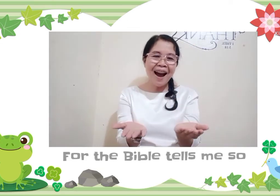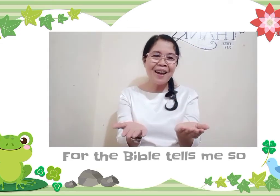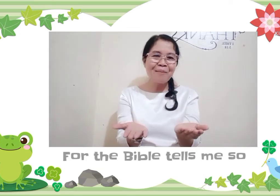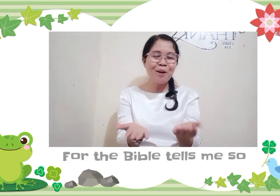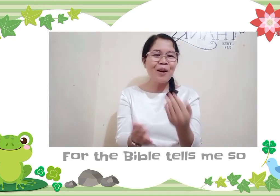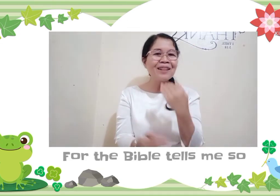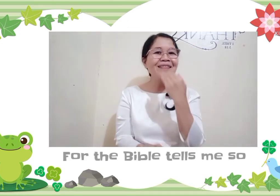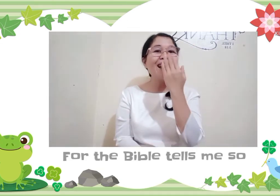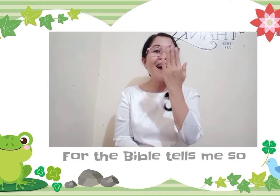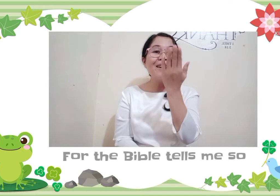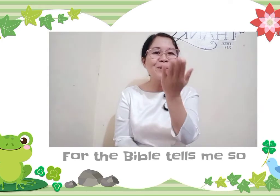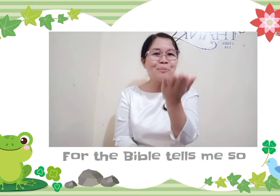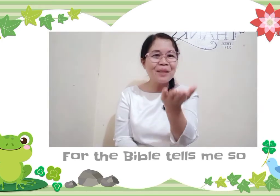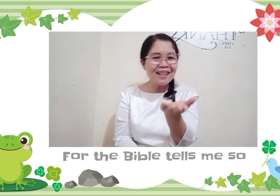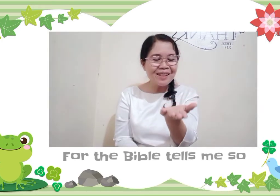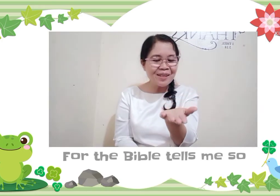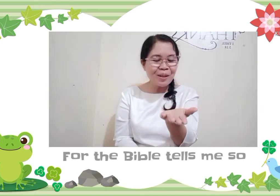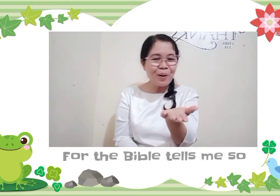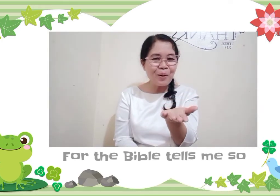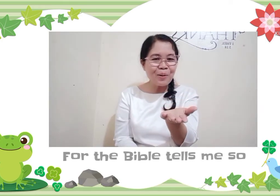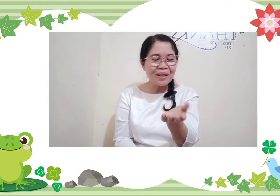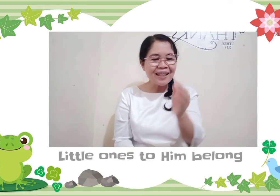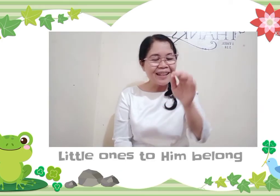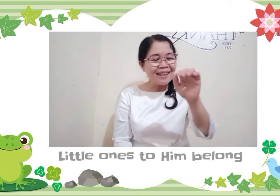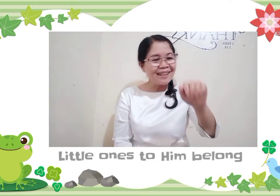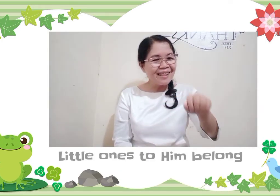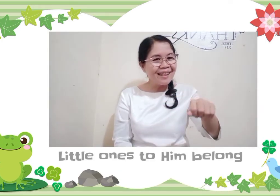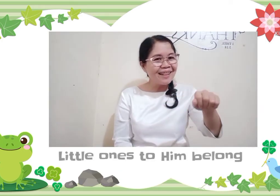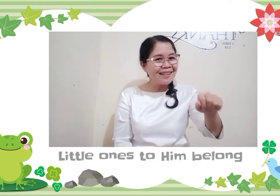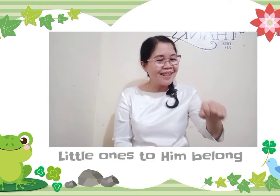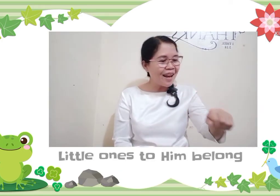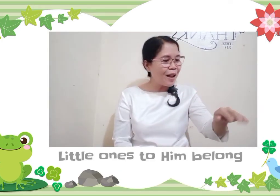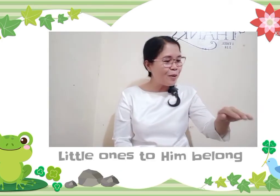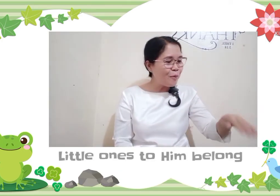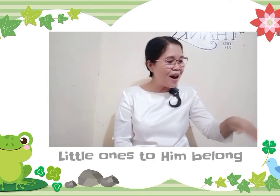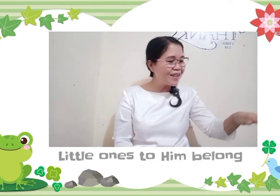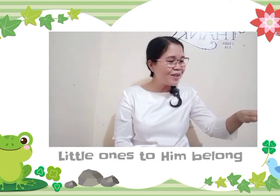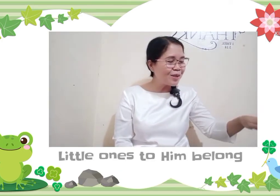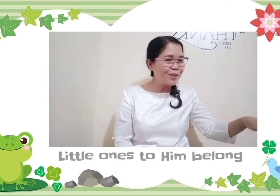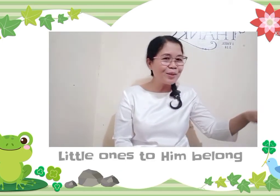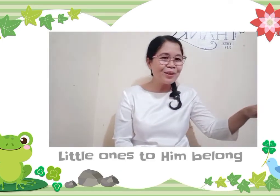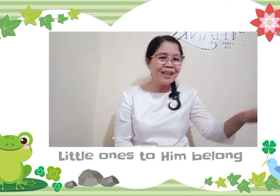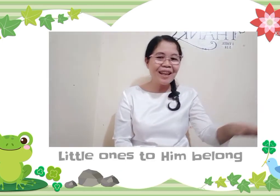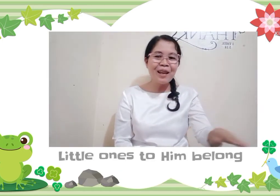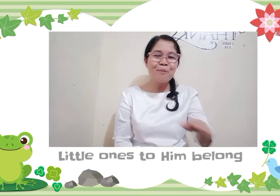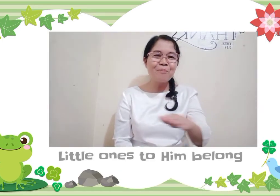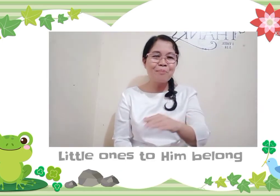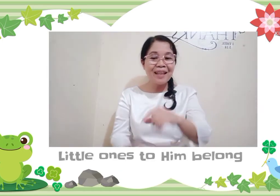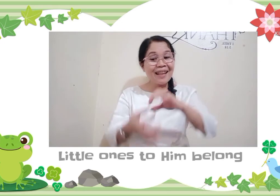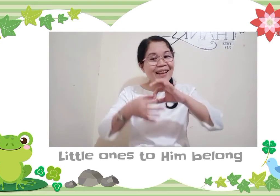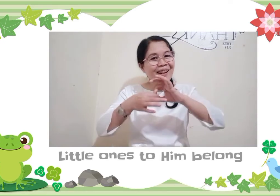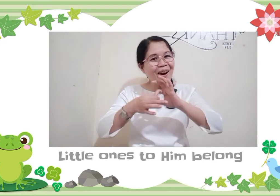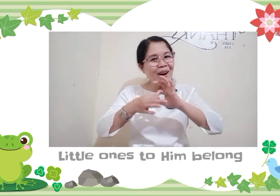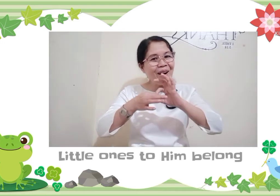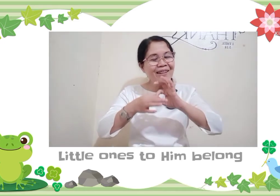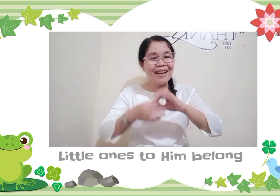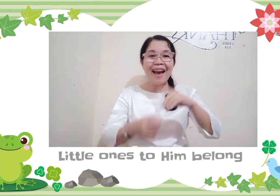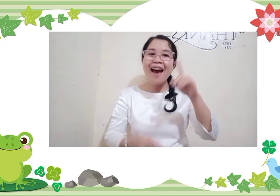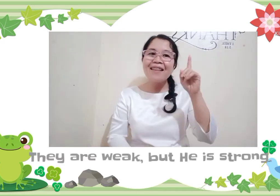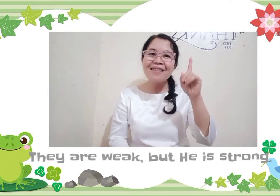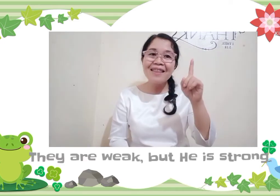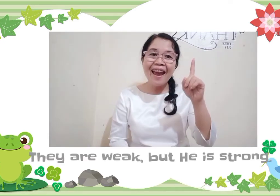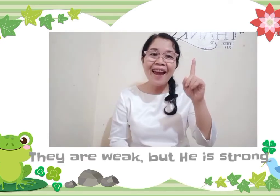Bible tells me so, little ones to him belong.